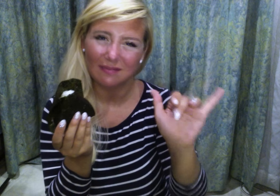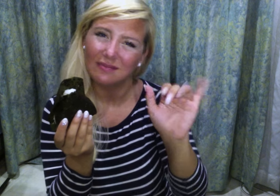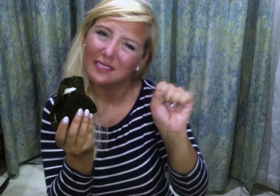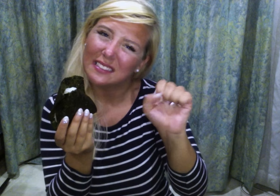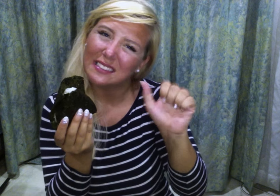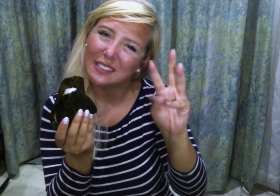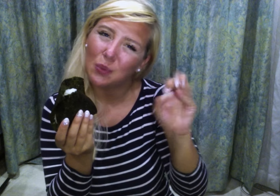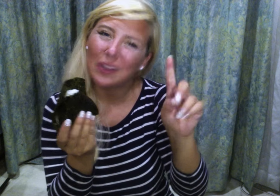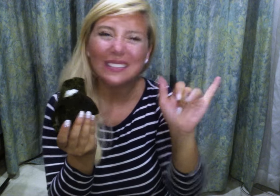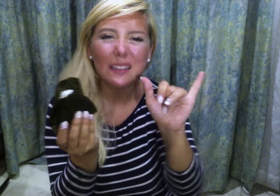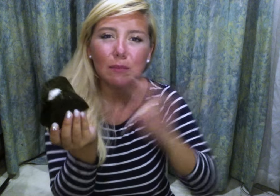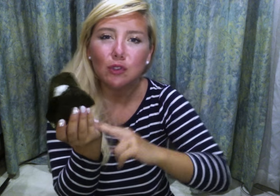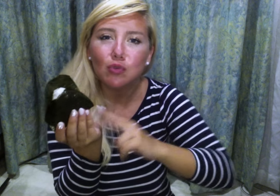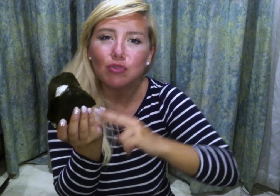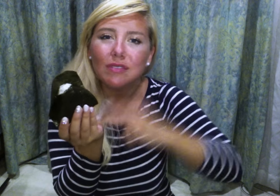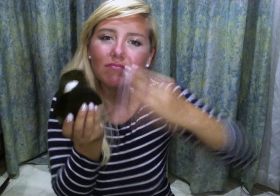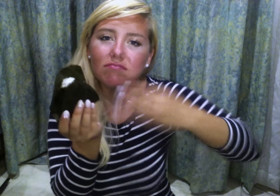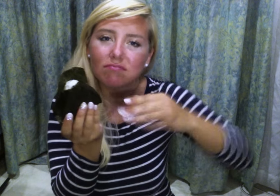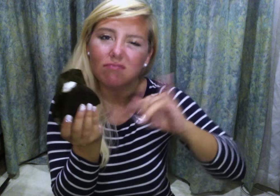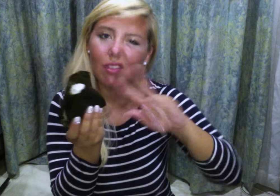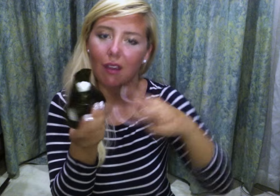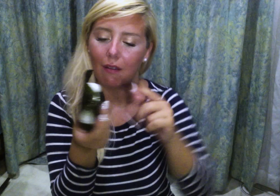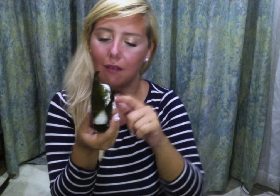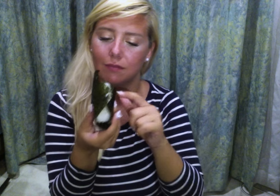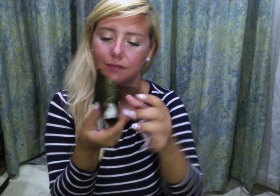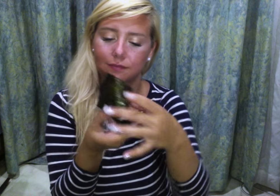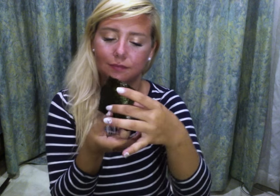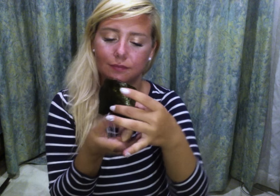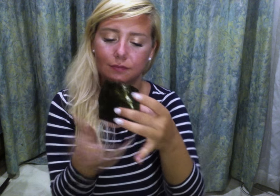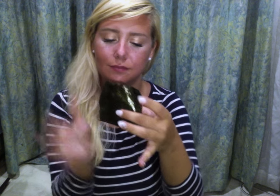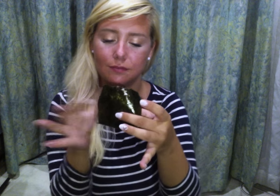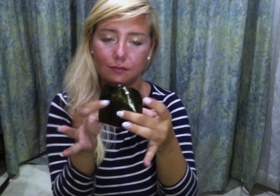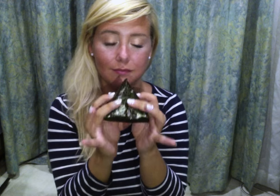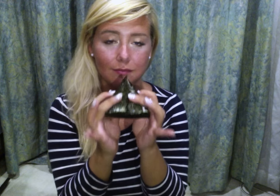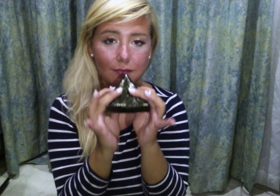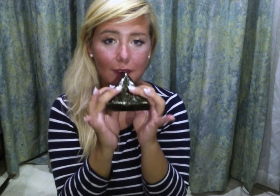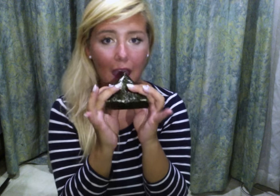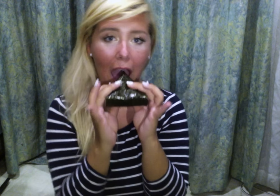Nori is basically the same kind of seaweed that you use to roll your sushi with.